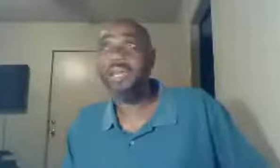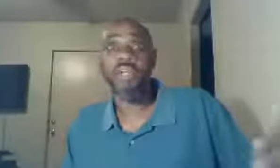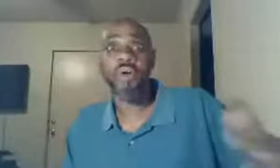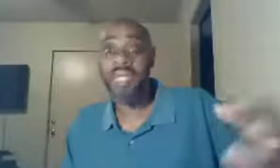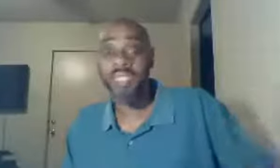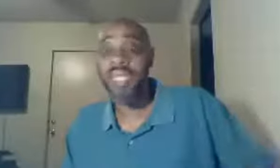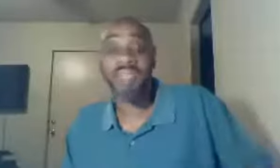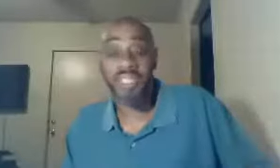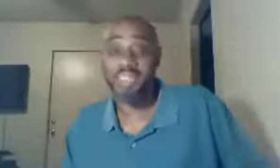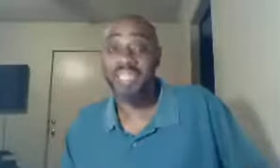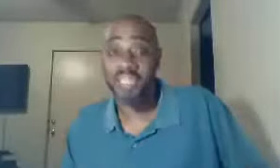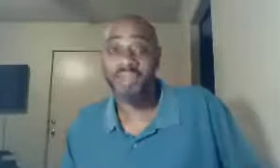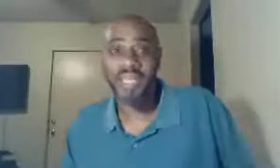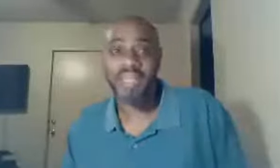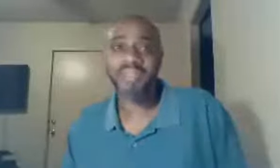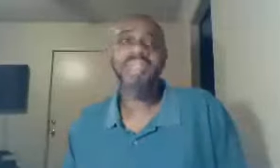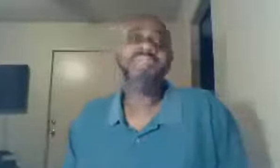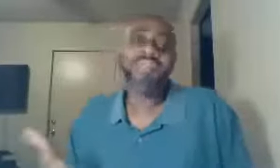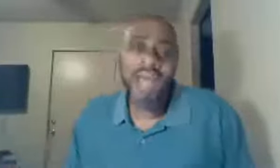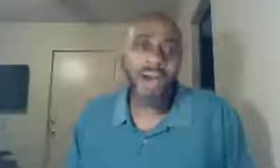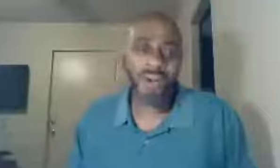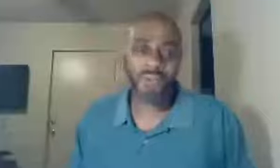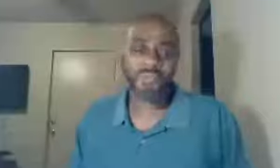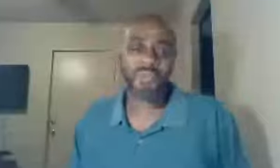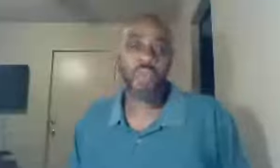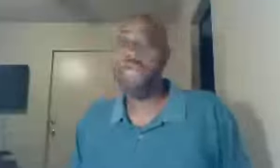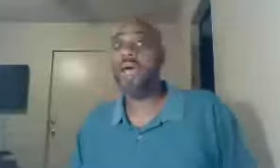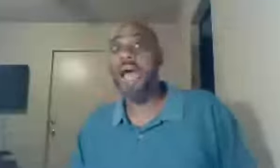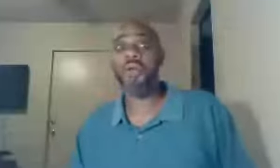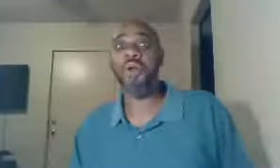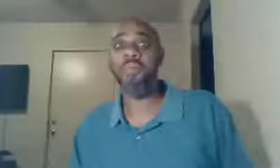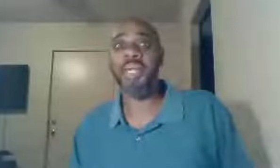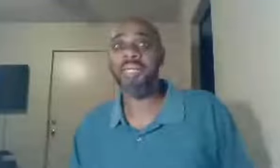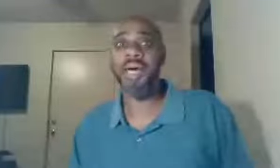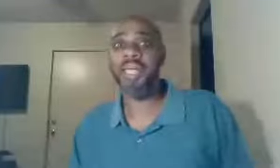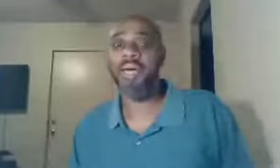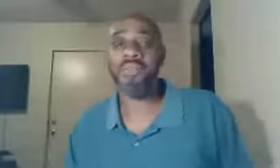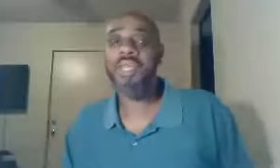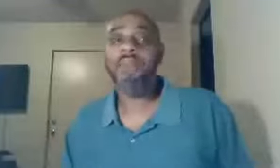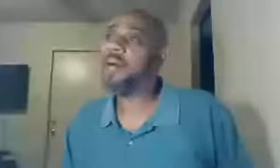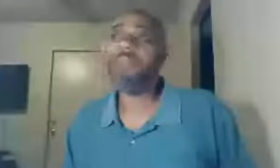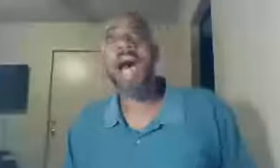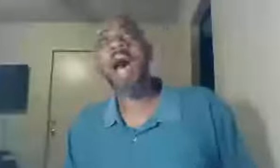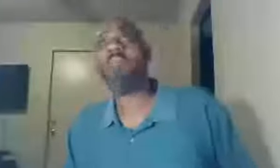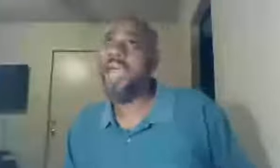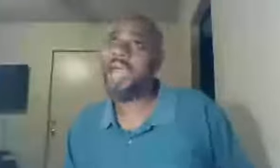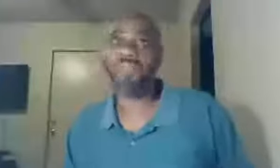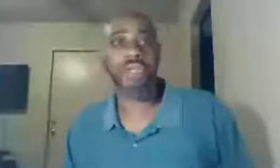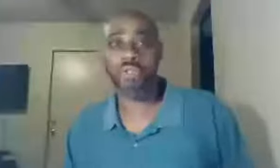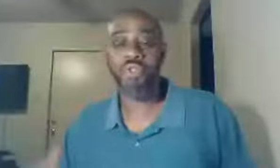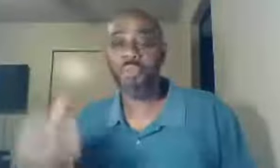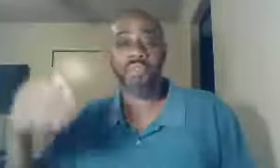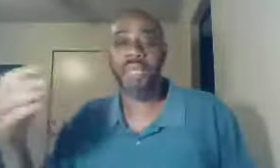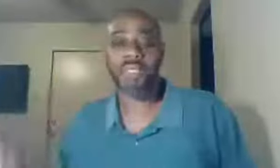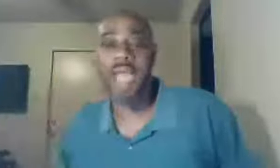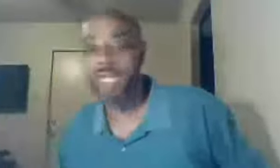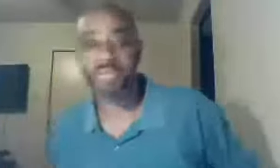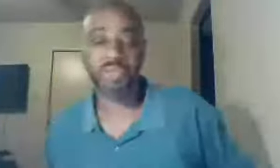alone in, even in the city you're in, no, well I don't know about anybody else, but my pastor is super spectacular, super